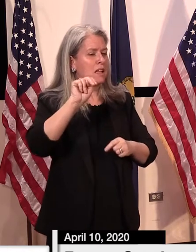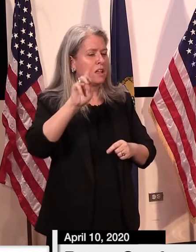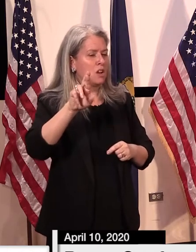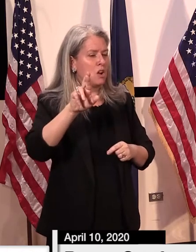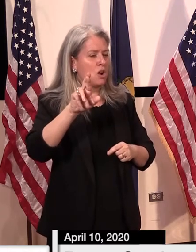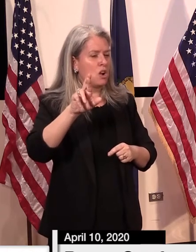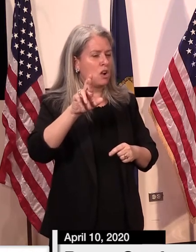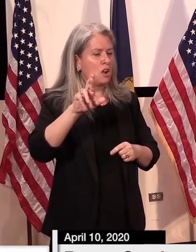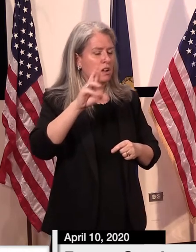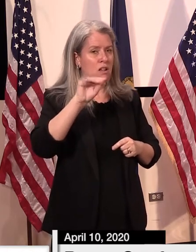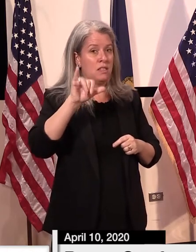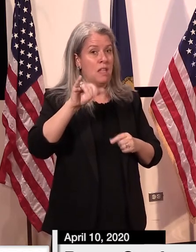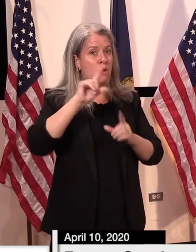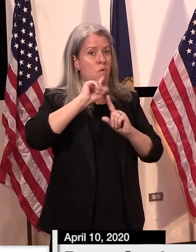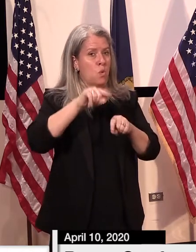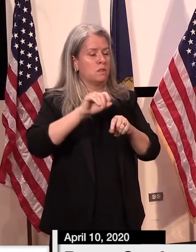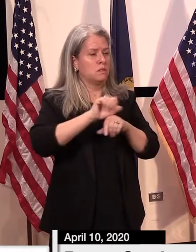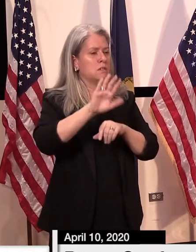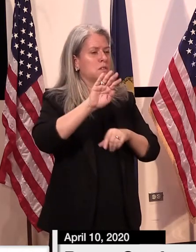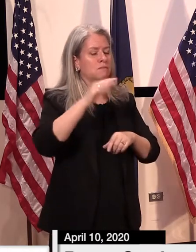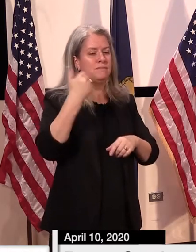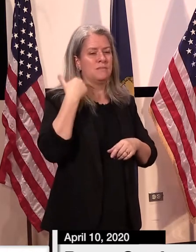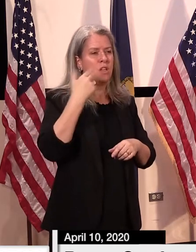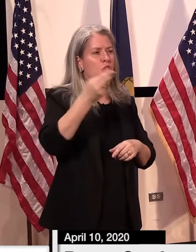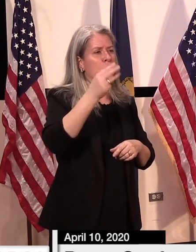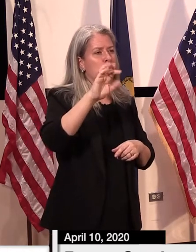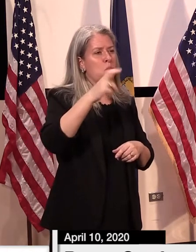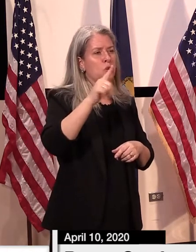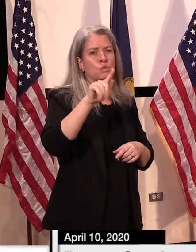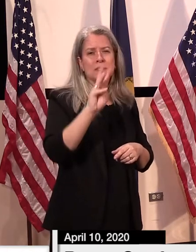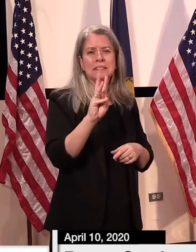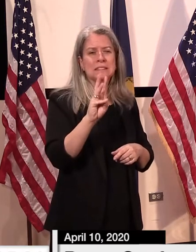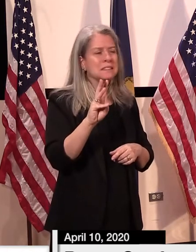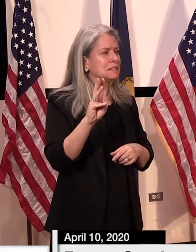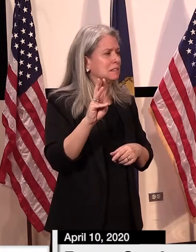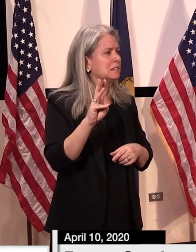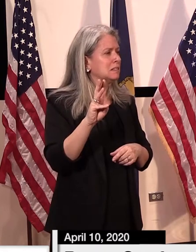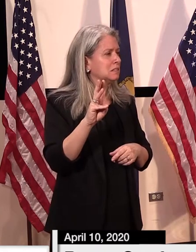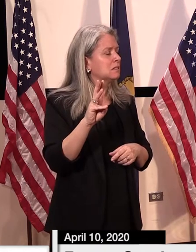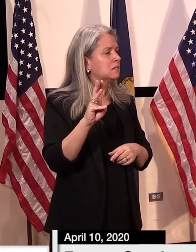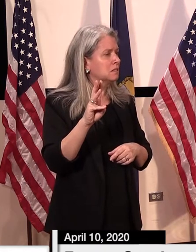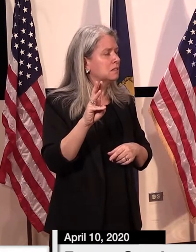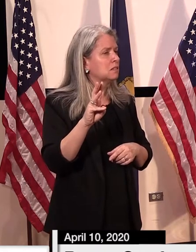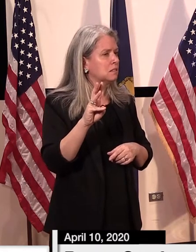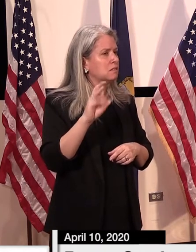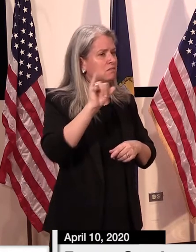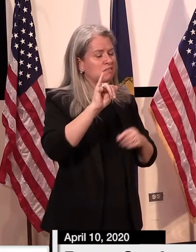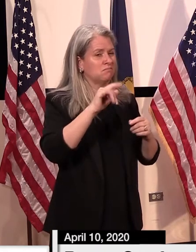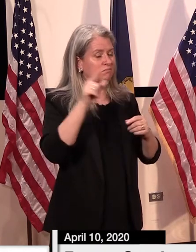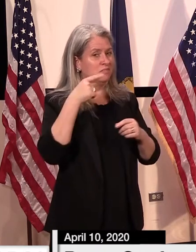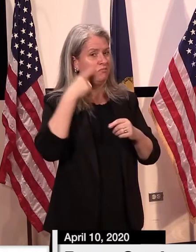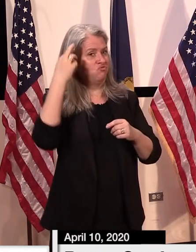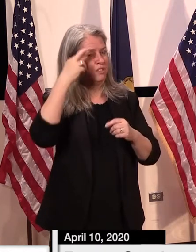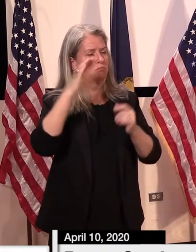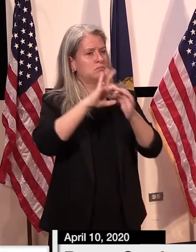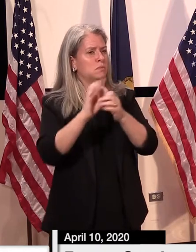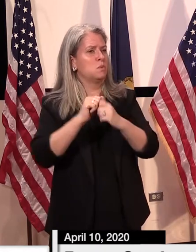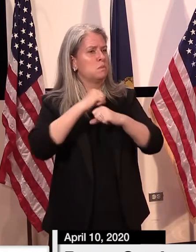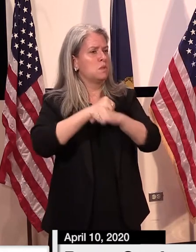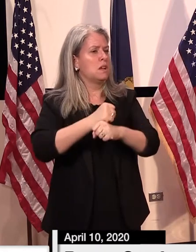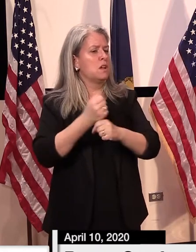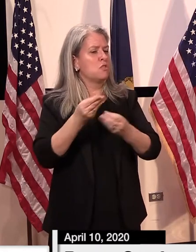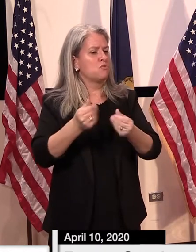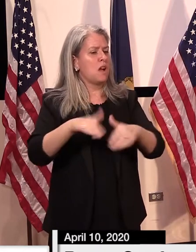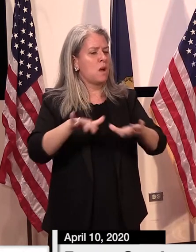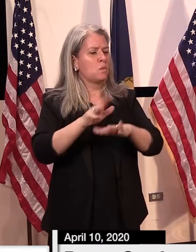sent Thursday, March 26th, and it has to do with protection of groundwater with